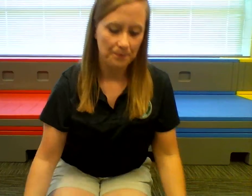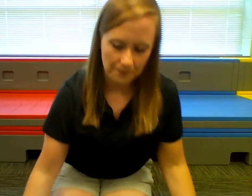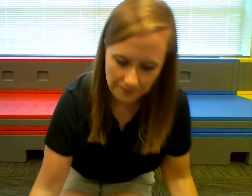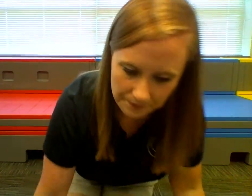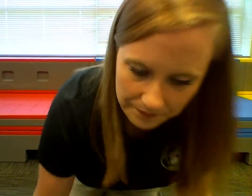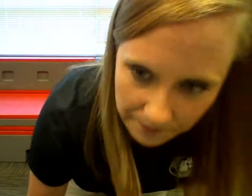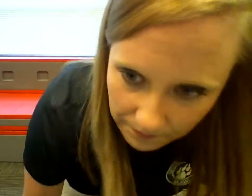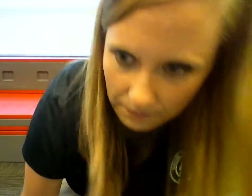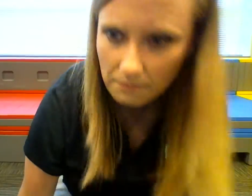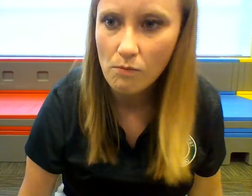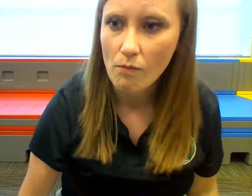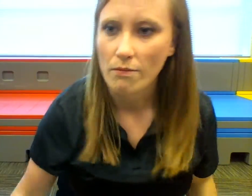Aram Sam Sam